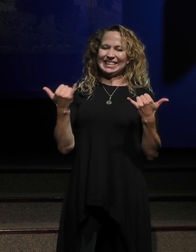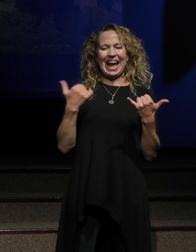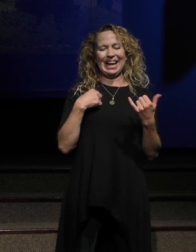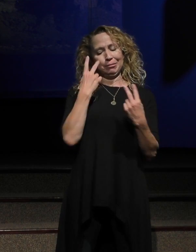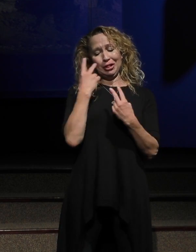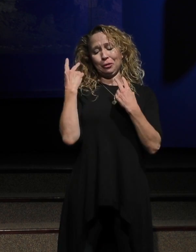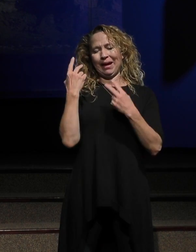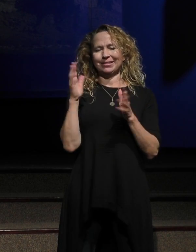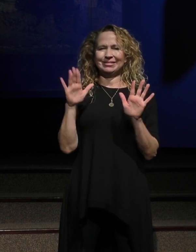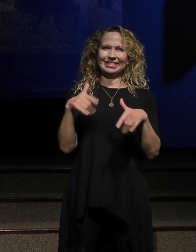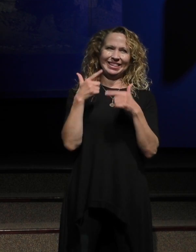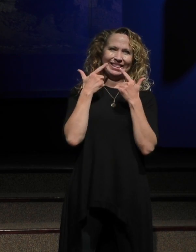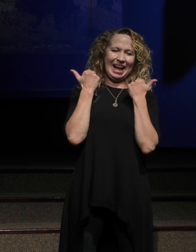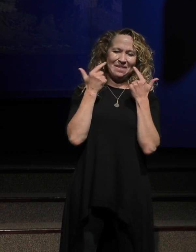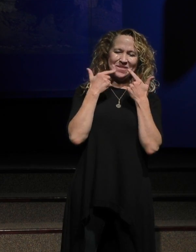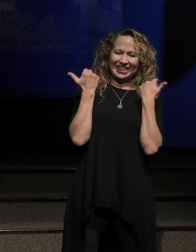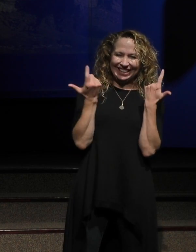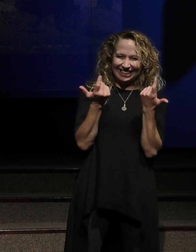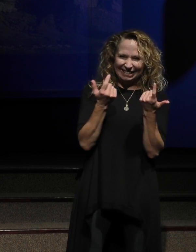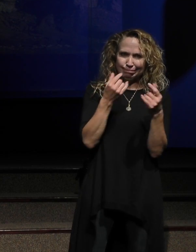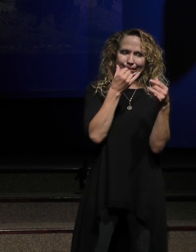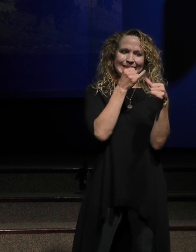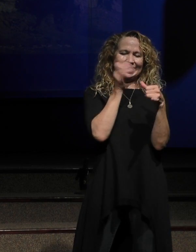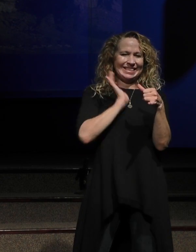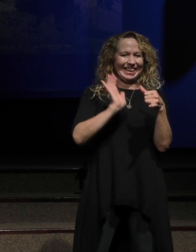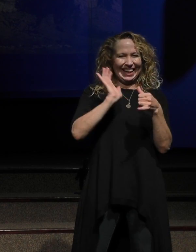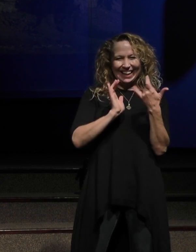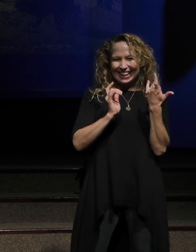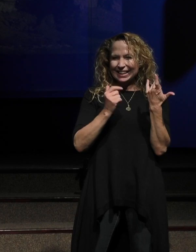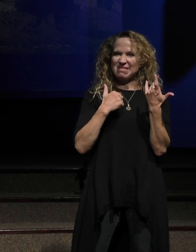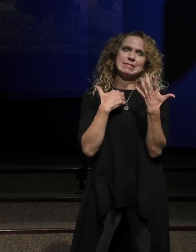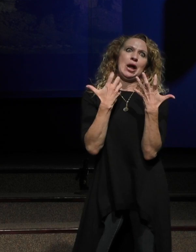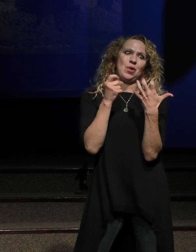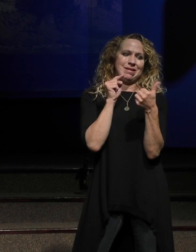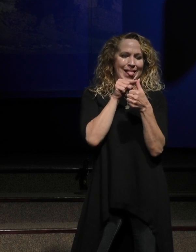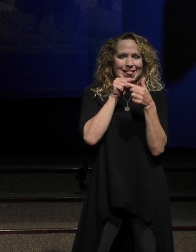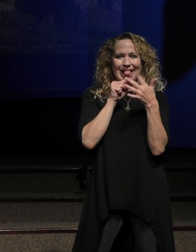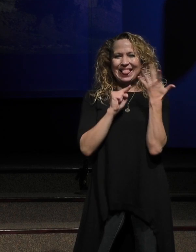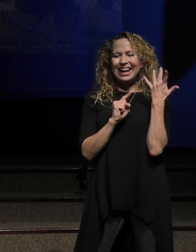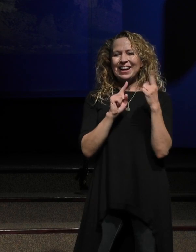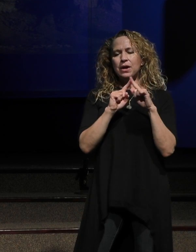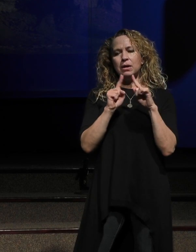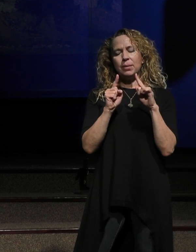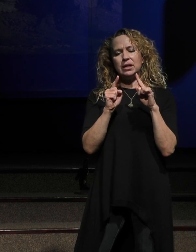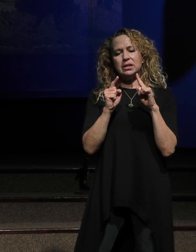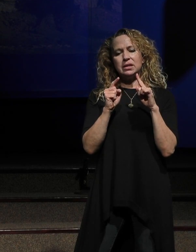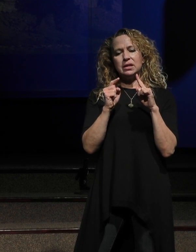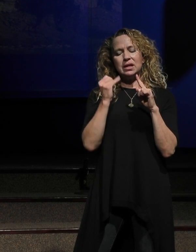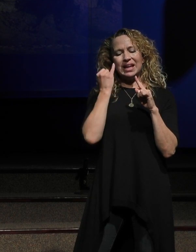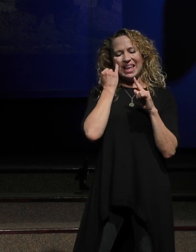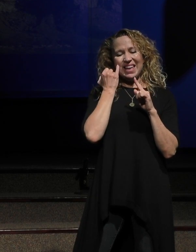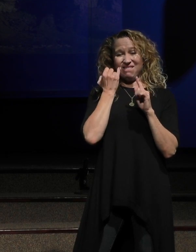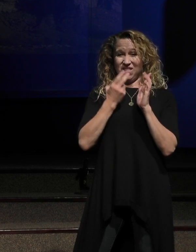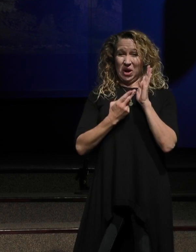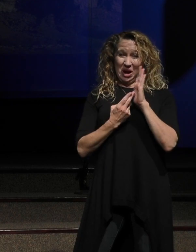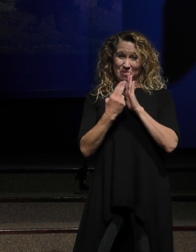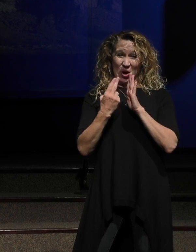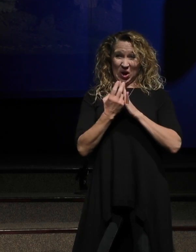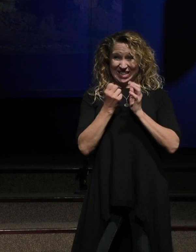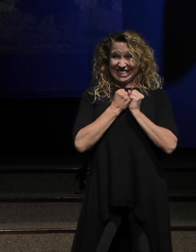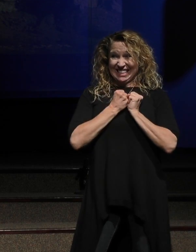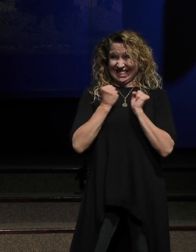about those silly things that we wanted, those moments when we were kids and we would want those things and, but, but I, if I'm really honest with you right now,